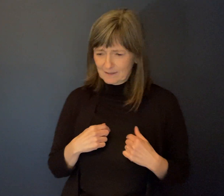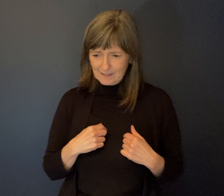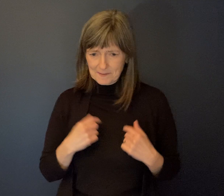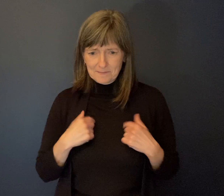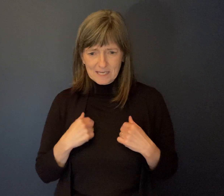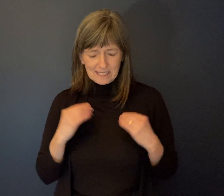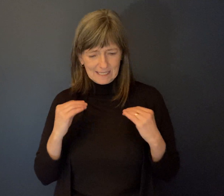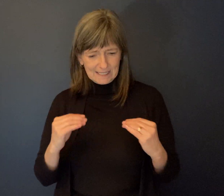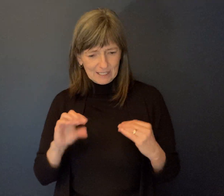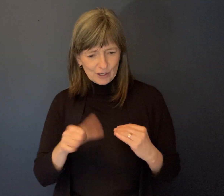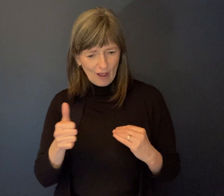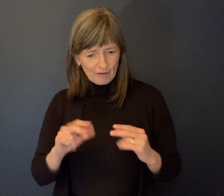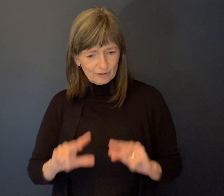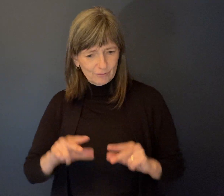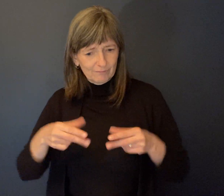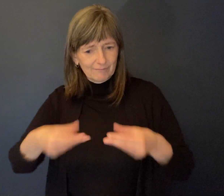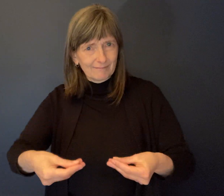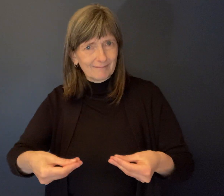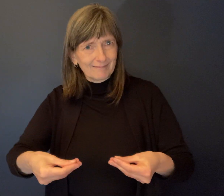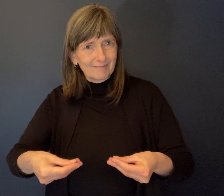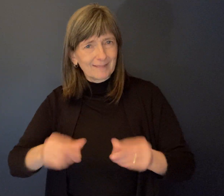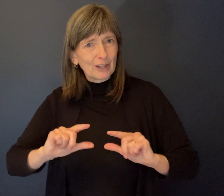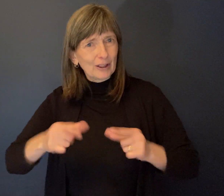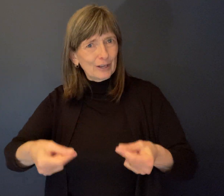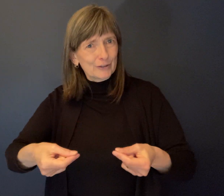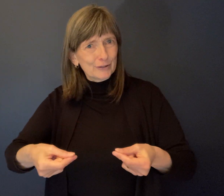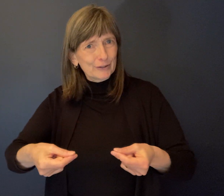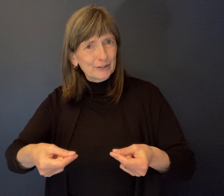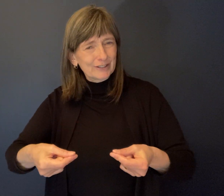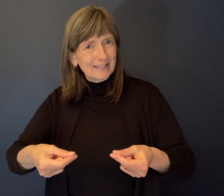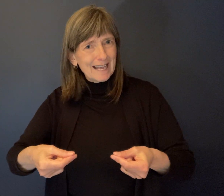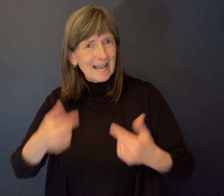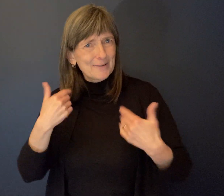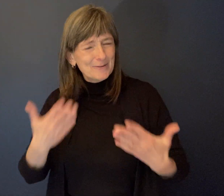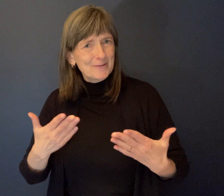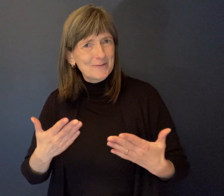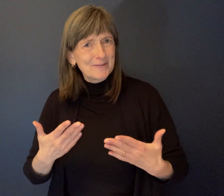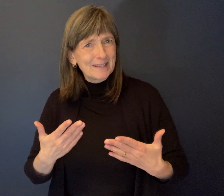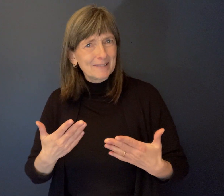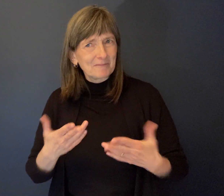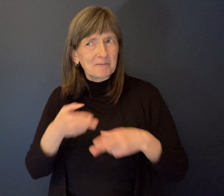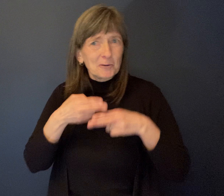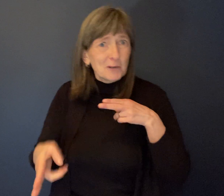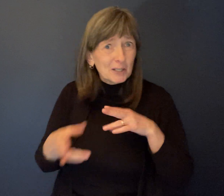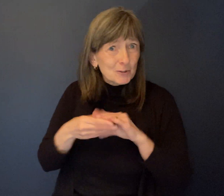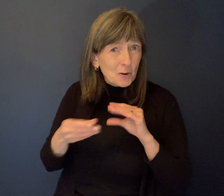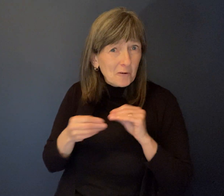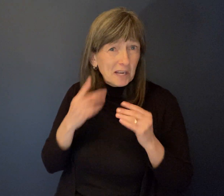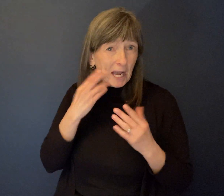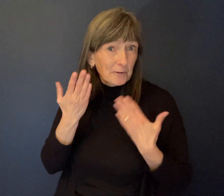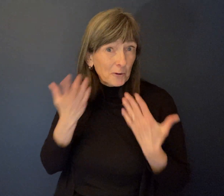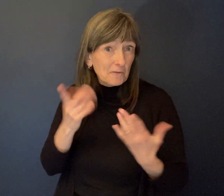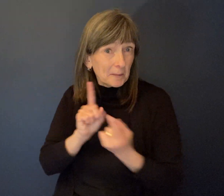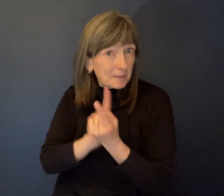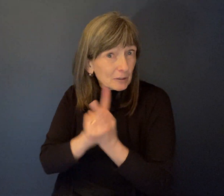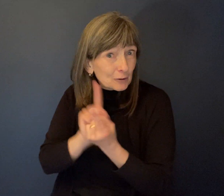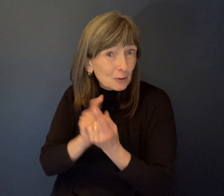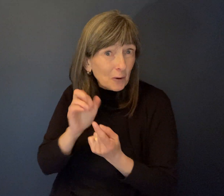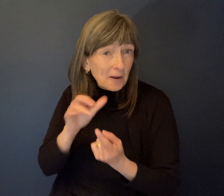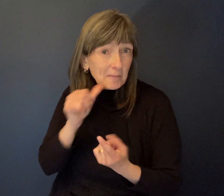Oh, I don't know. I mean, I, I just tell you this really quick story and I don't know if it's a matter of mentorship, but, uh, I lived on Patrick